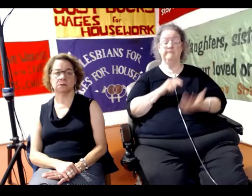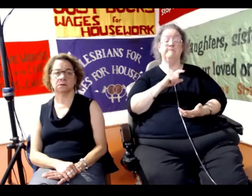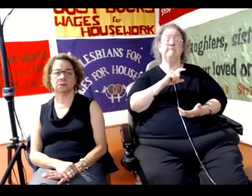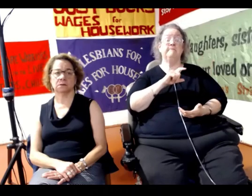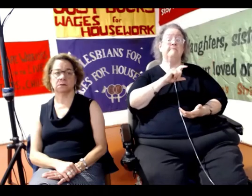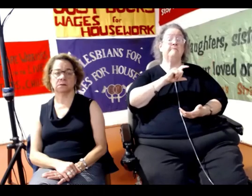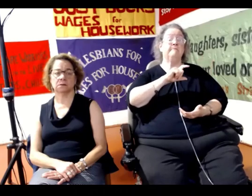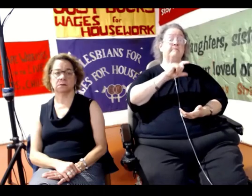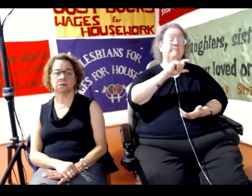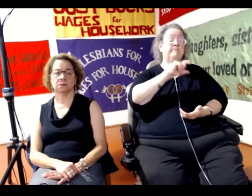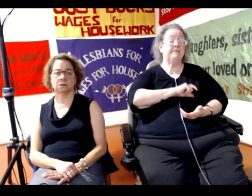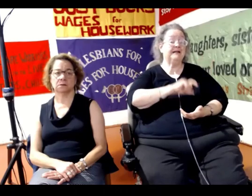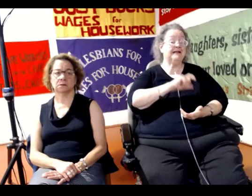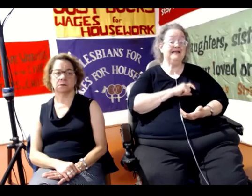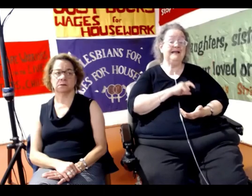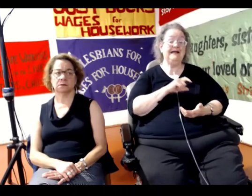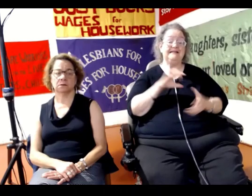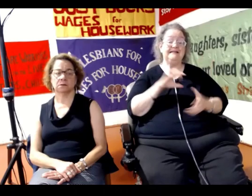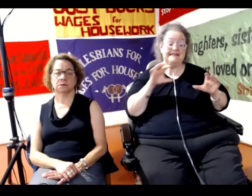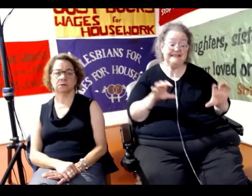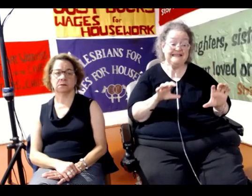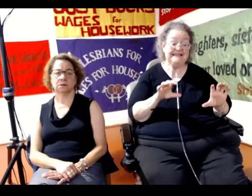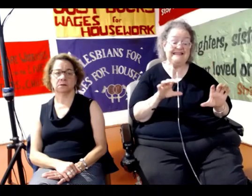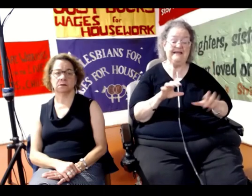hardly do anything.